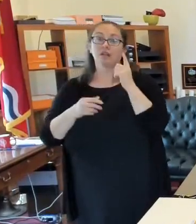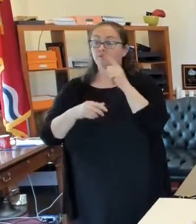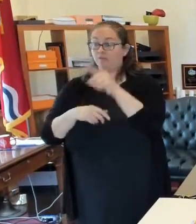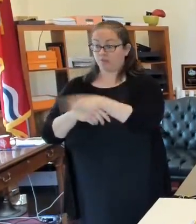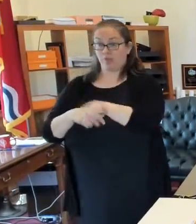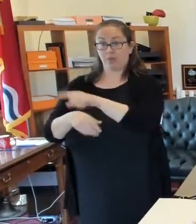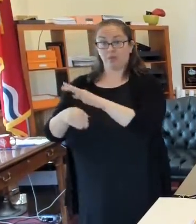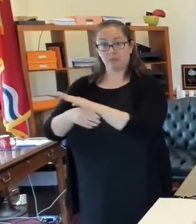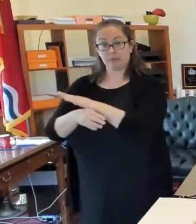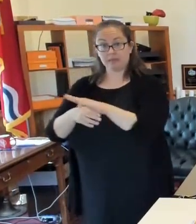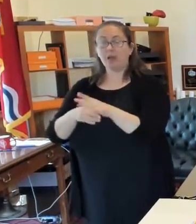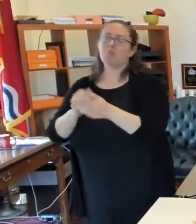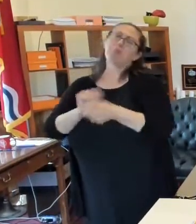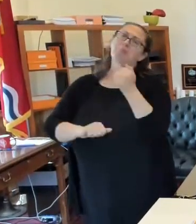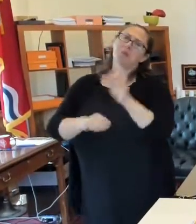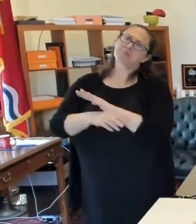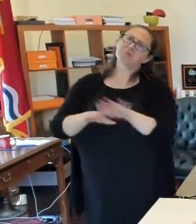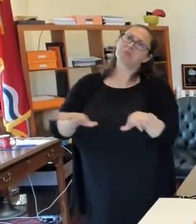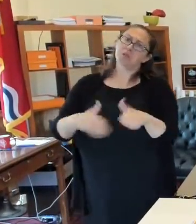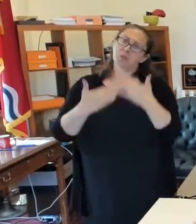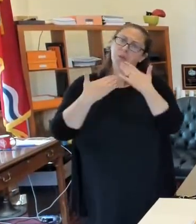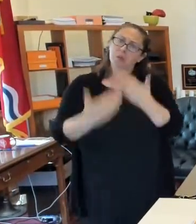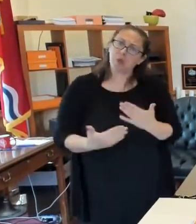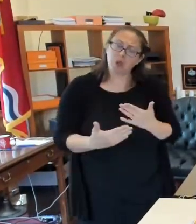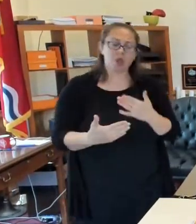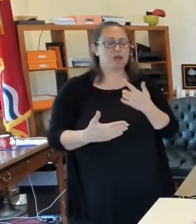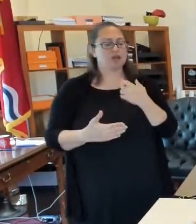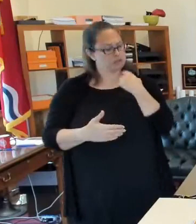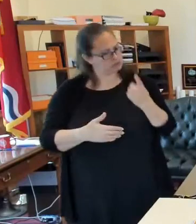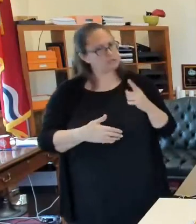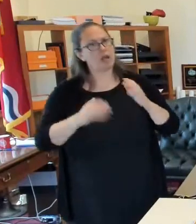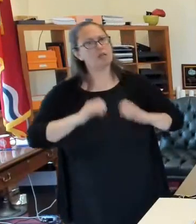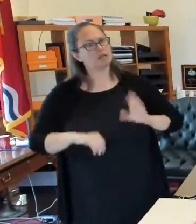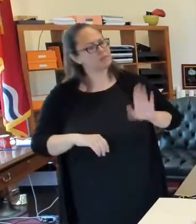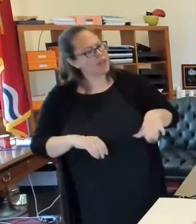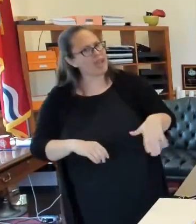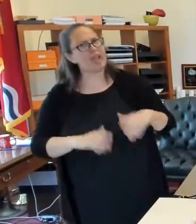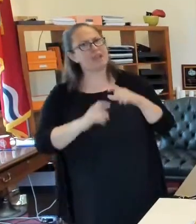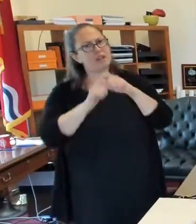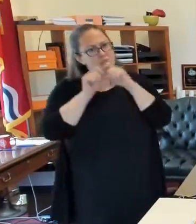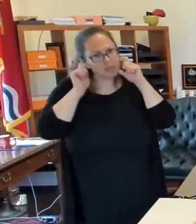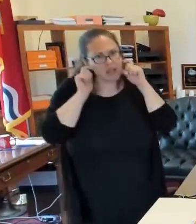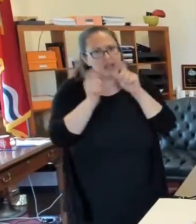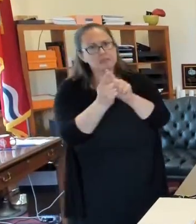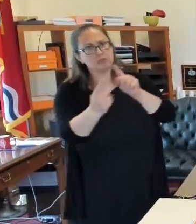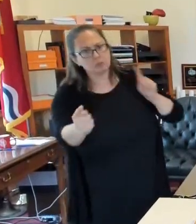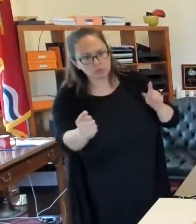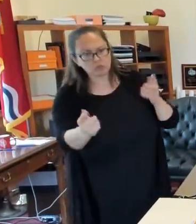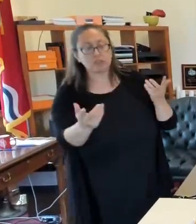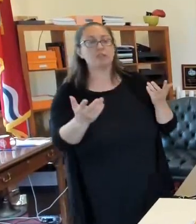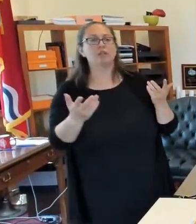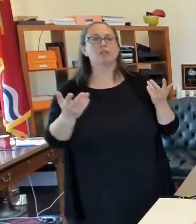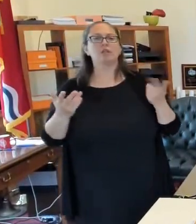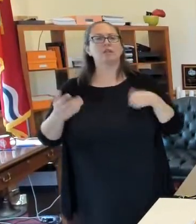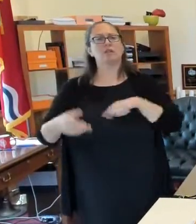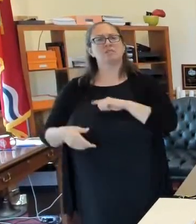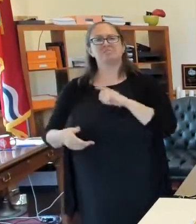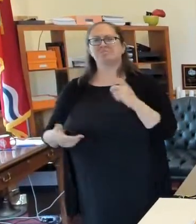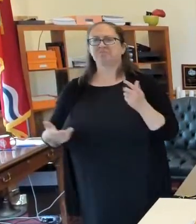that are doing a good job of enforcing mask wearing and social distancing. Uh, we're trying not to, uh,